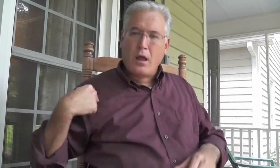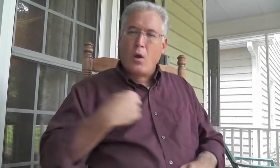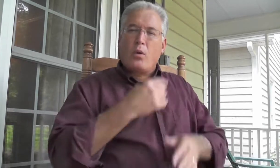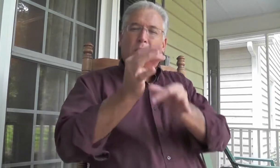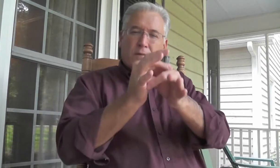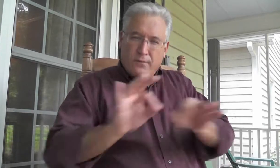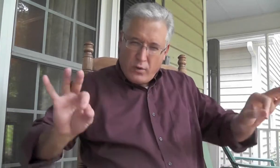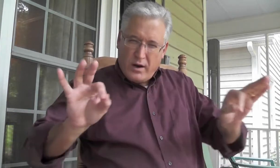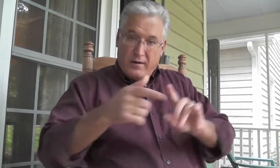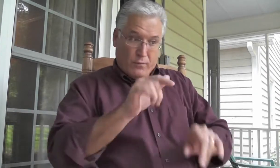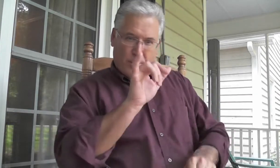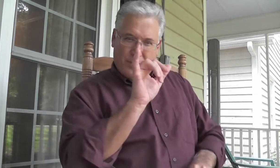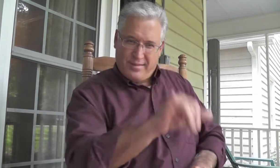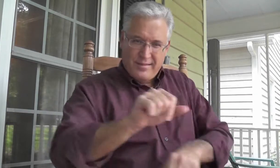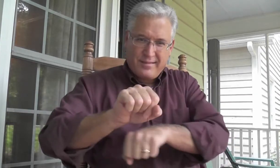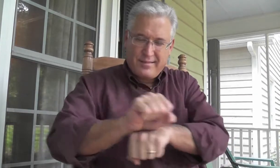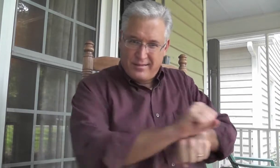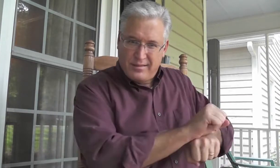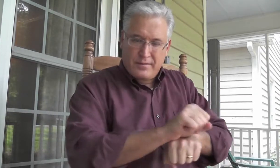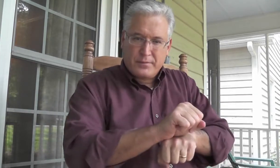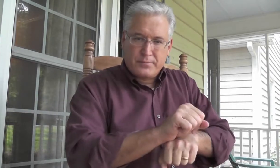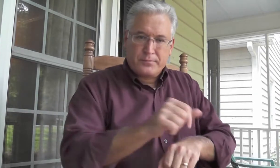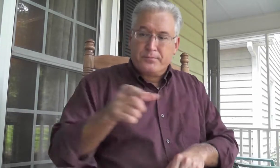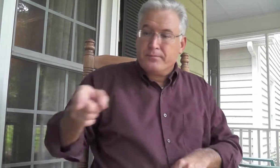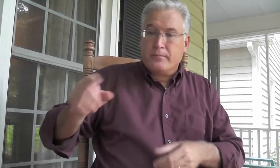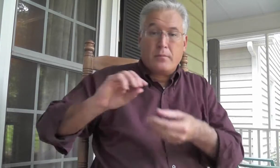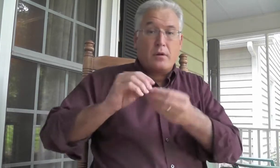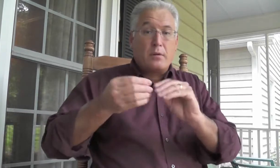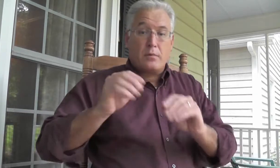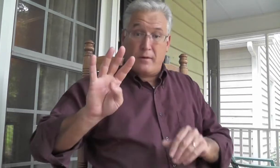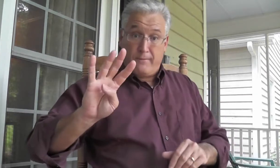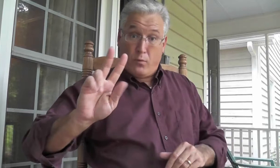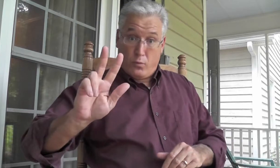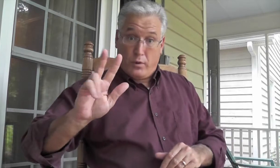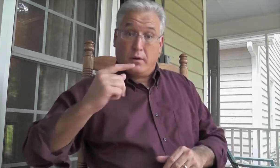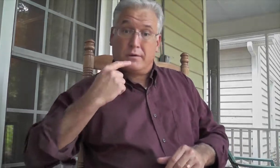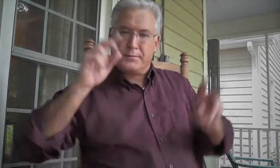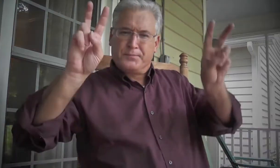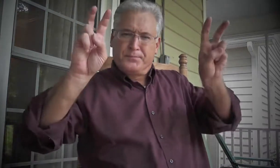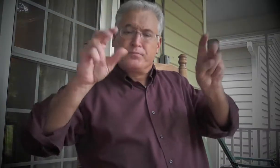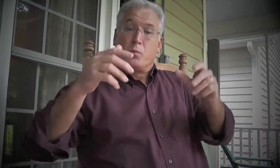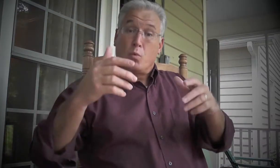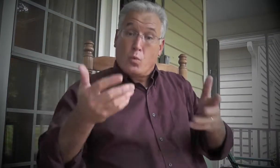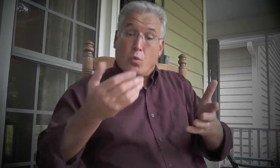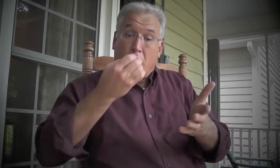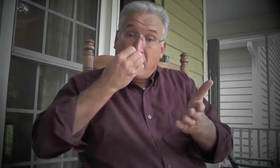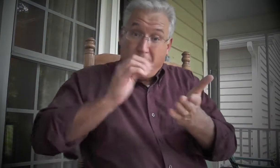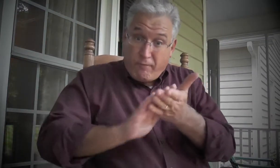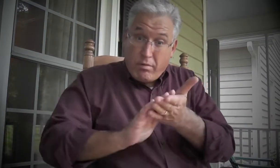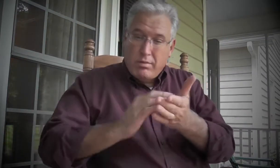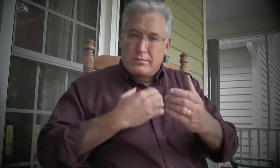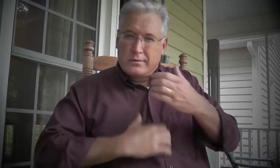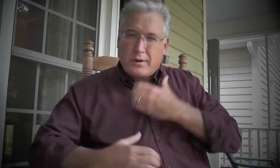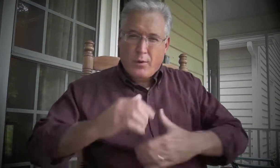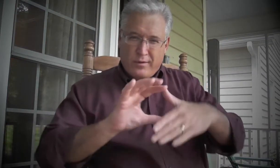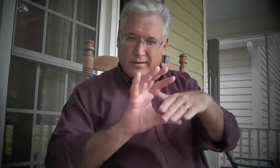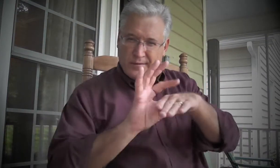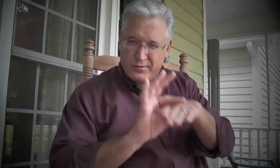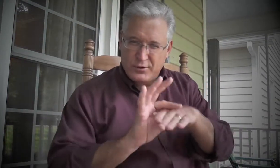we have been set free from this slavery to sin. Number 43 says that the evil desires